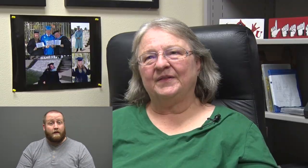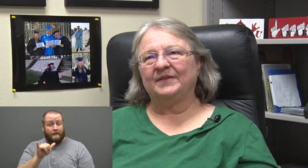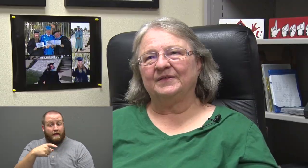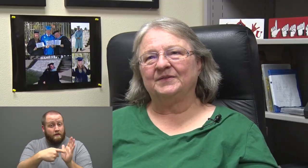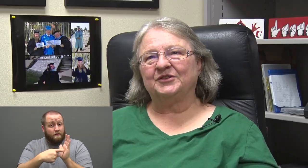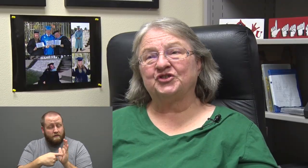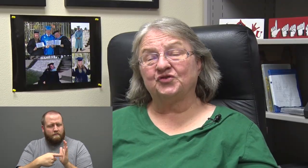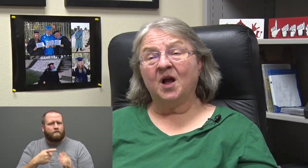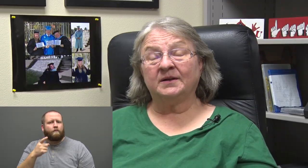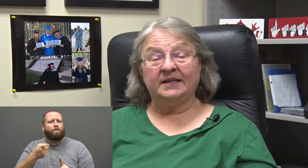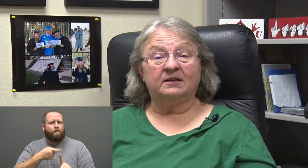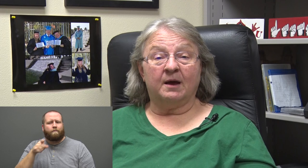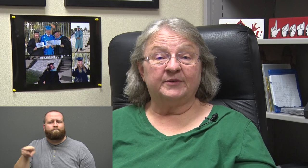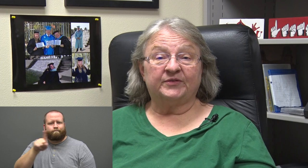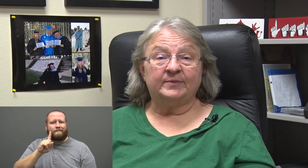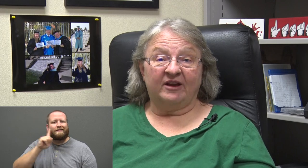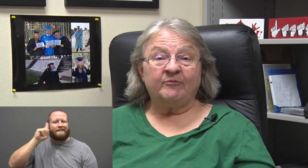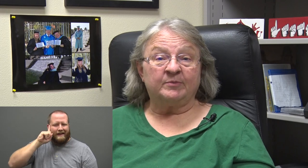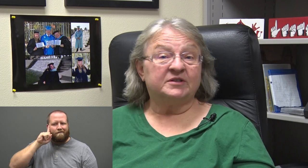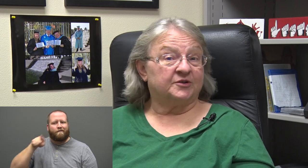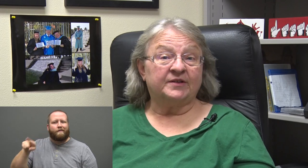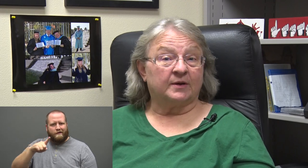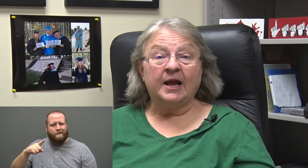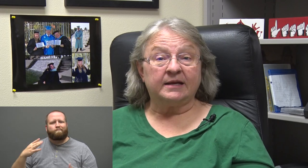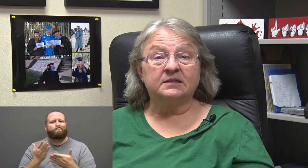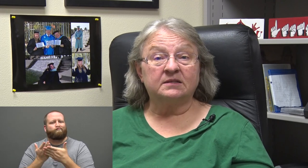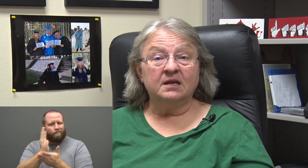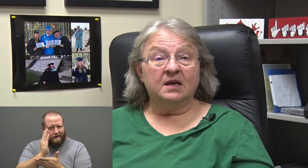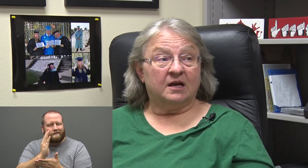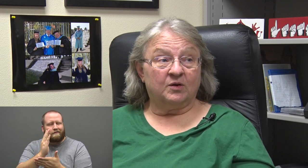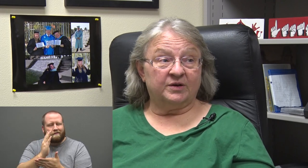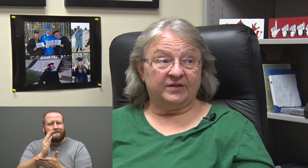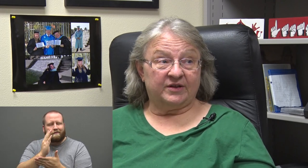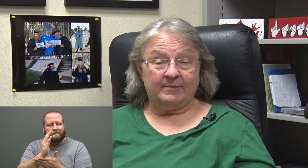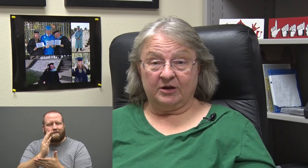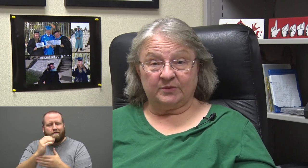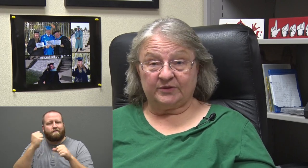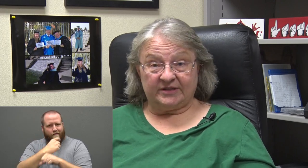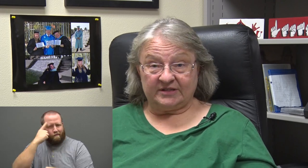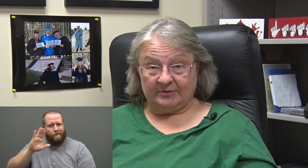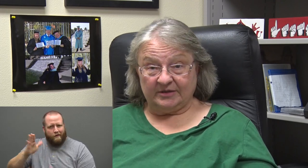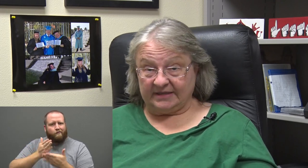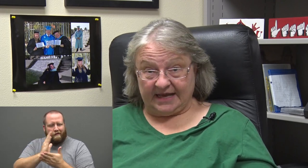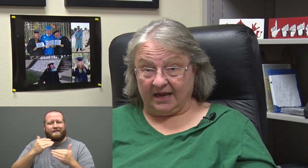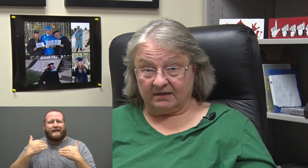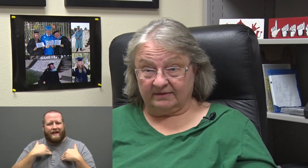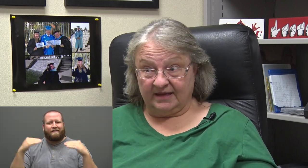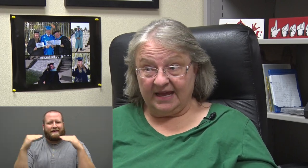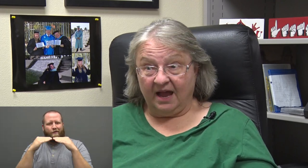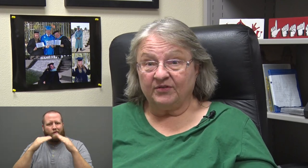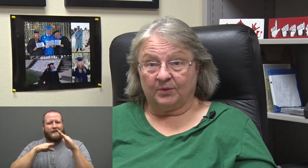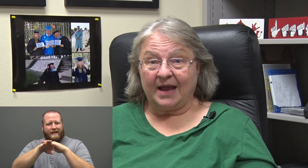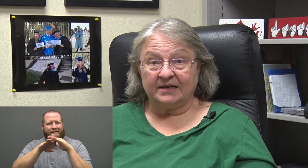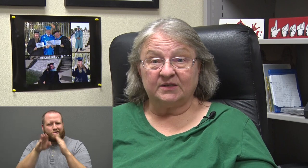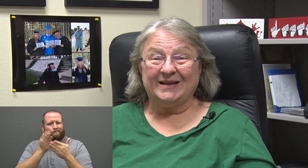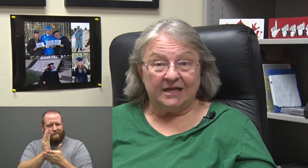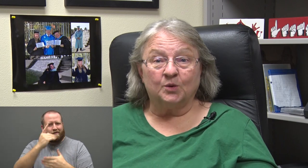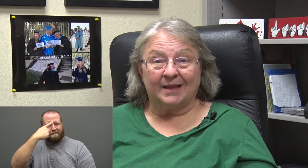the strong need comes from deaf people asserting their rights. According to the Americans with Disabilities Act, they have the right to equal